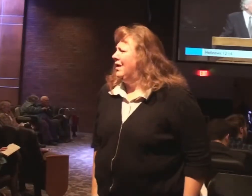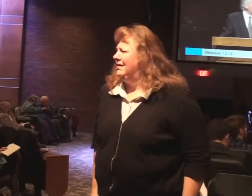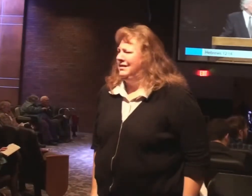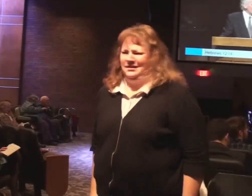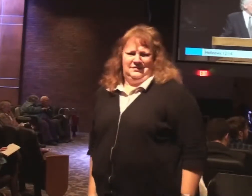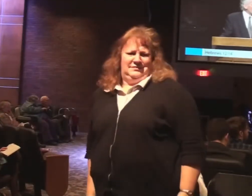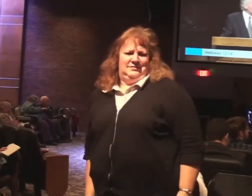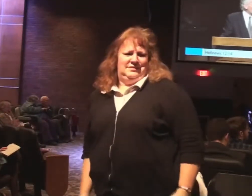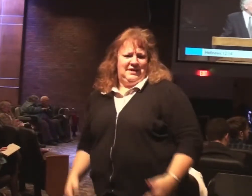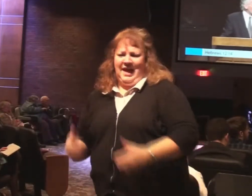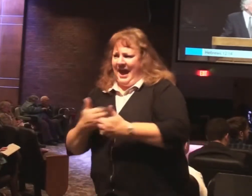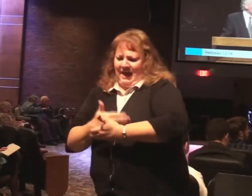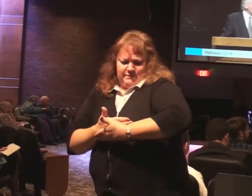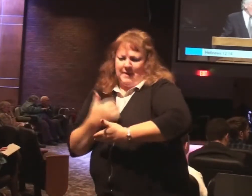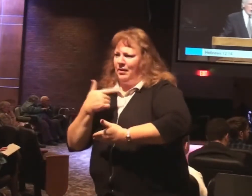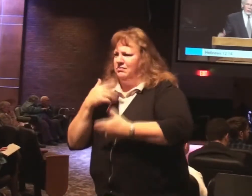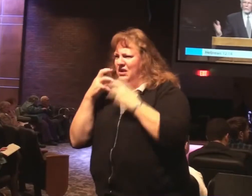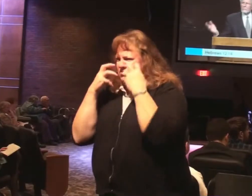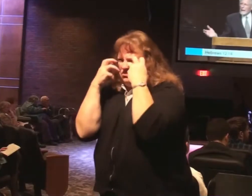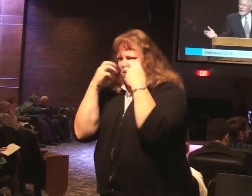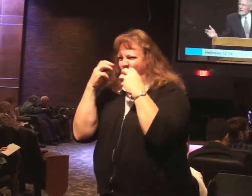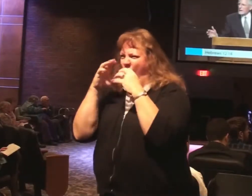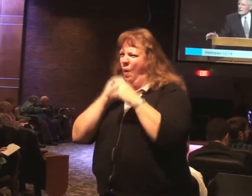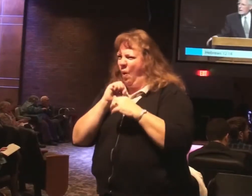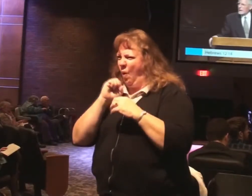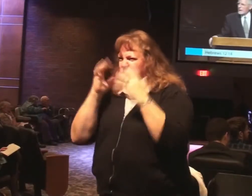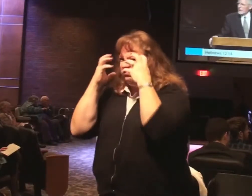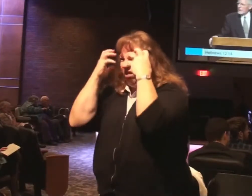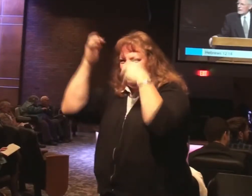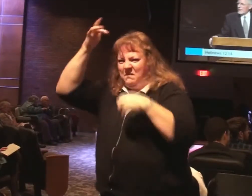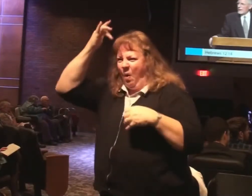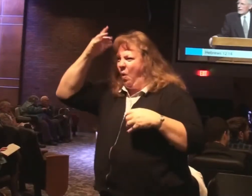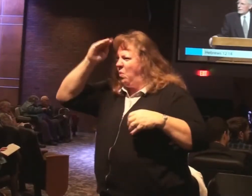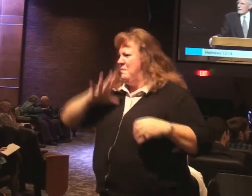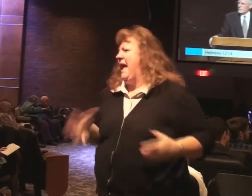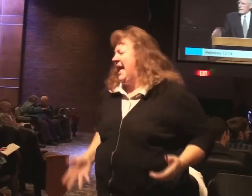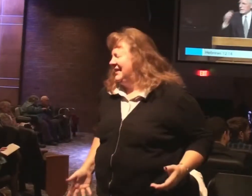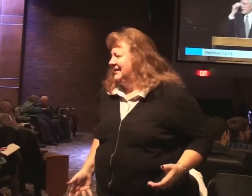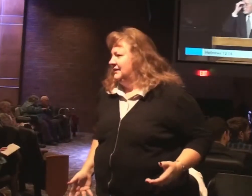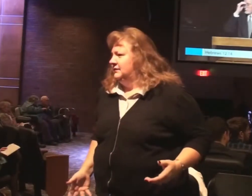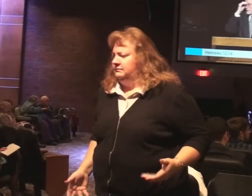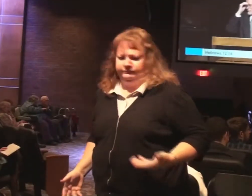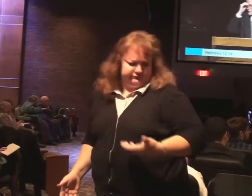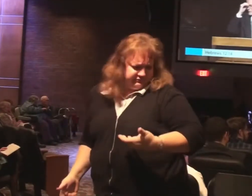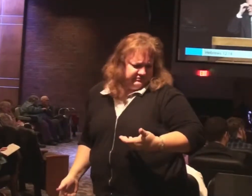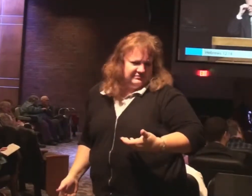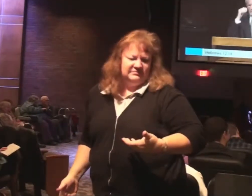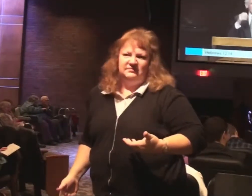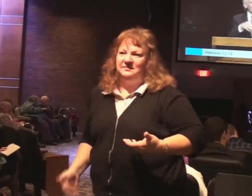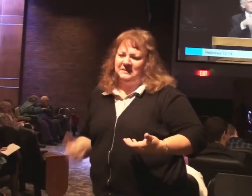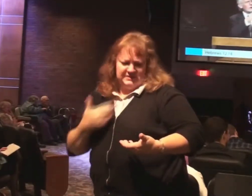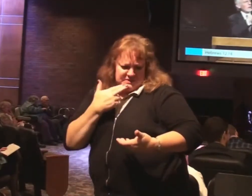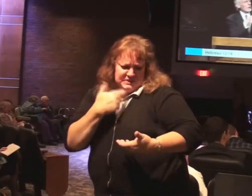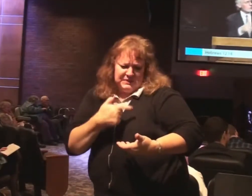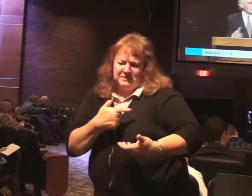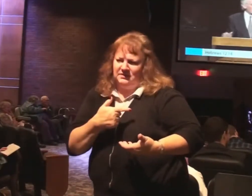Every baby looked like a wrinkled bald old man. I mean I go. Aren't they cute then? Do you think it looks like?